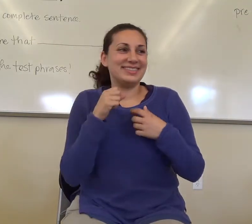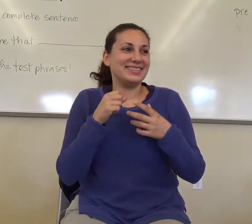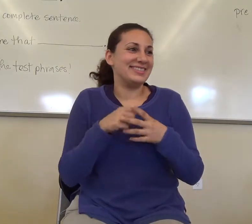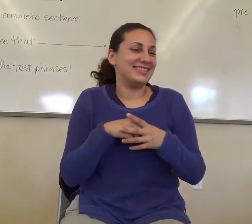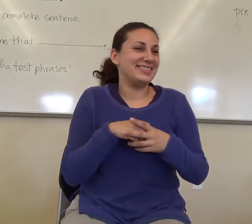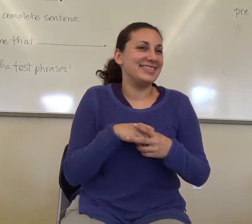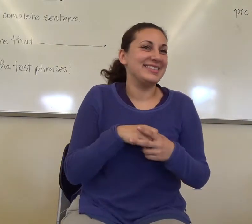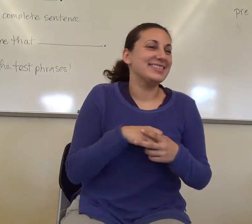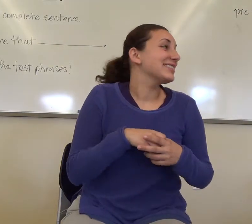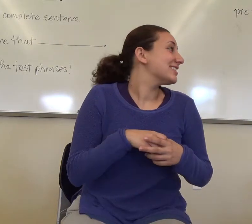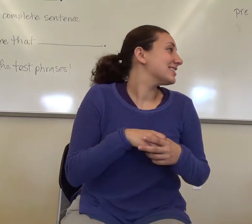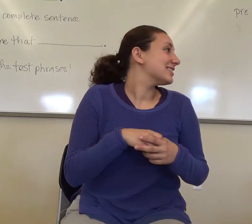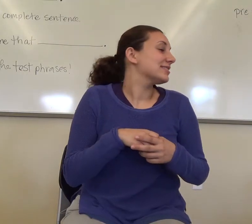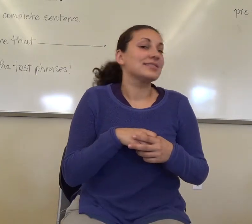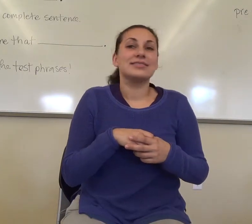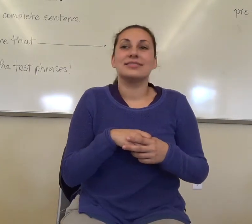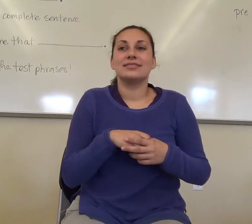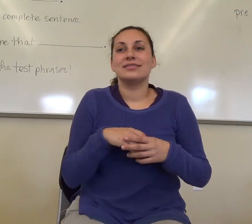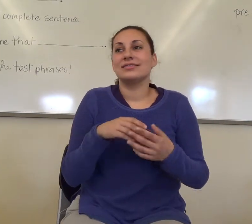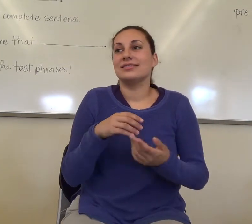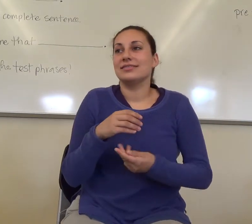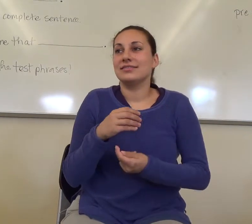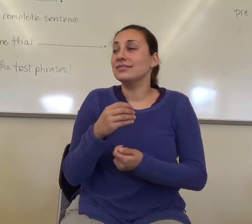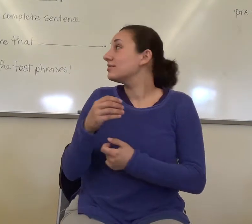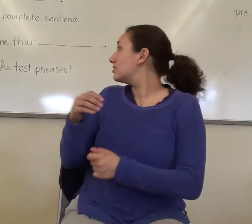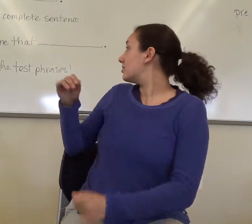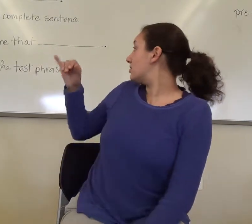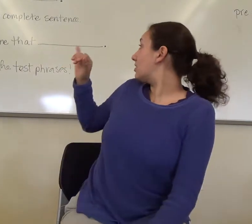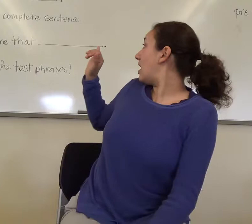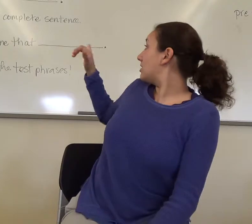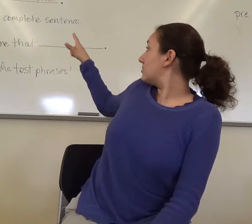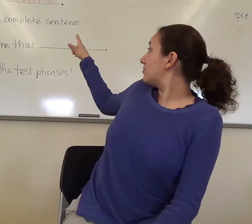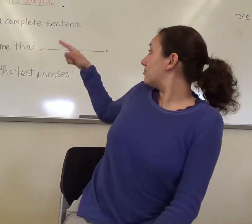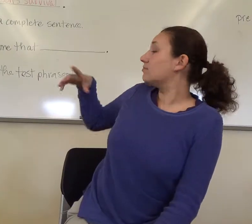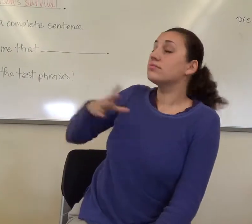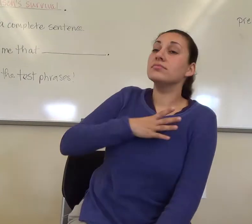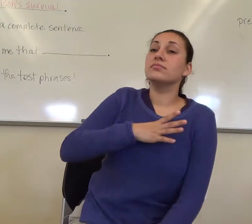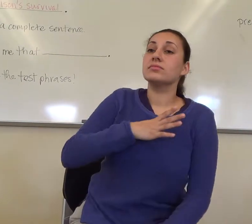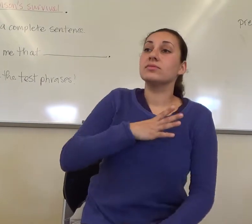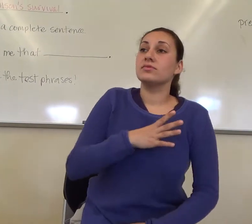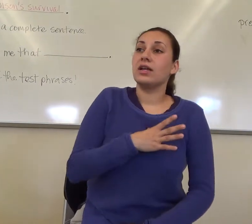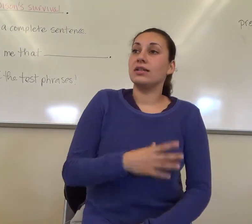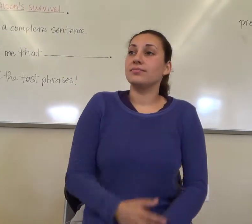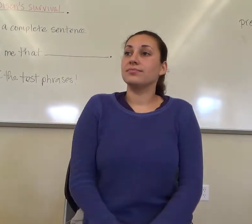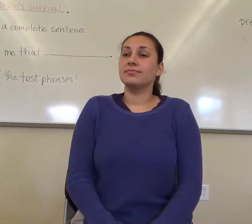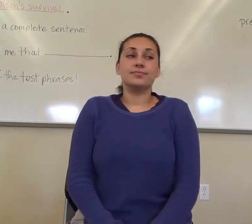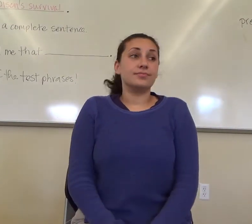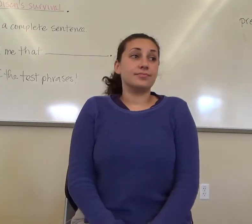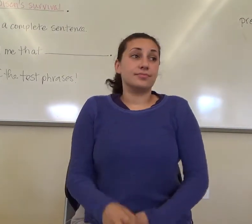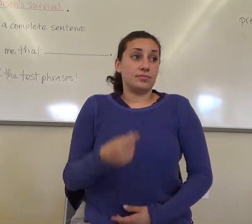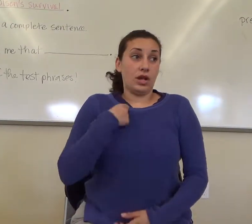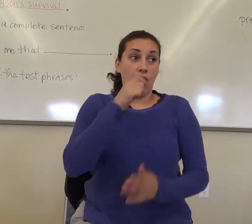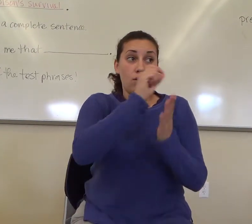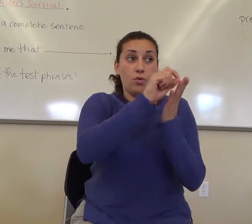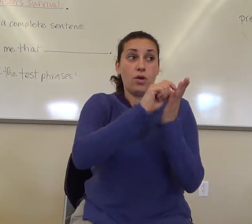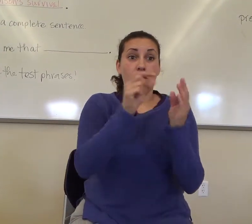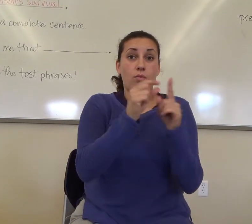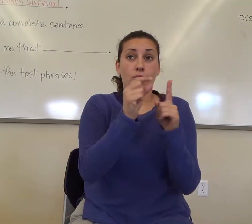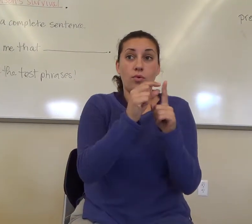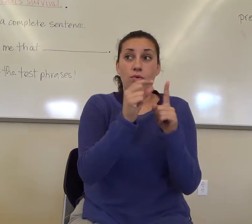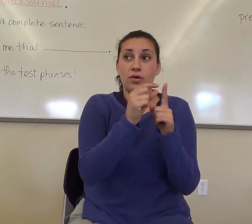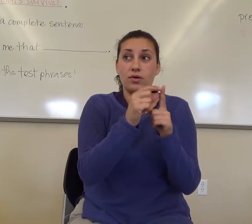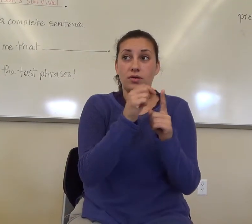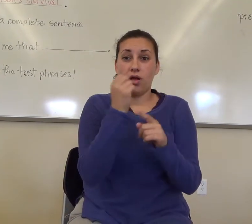It doesn't, don't correct it if you have it, you know, people, I'm always seeing that on this. When I write something up there, everyone